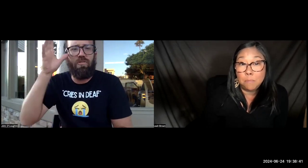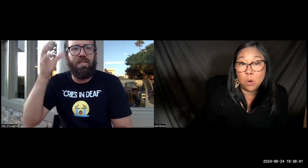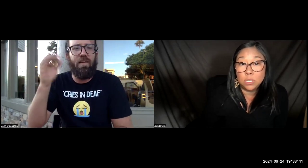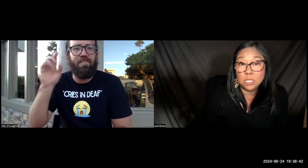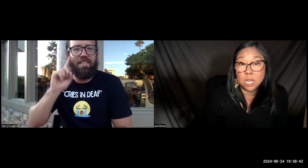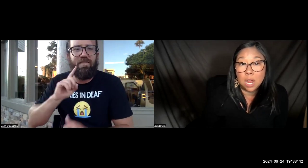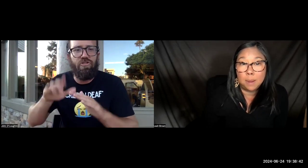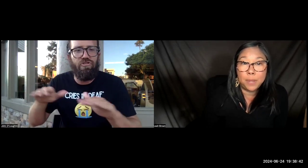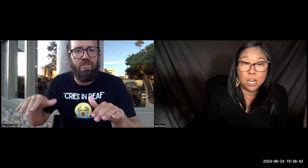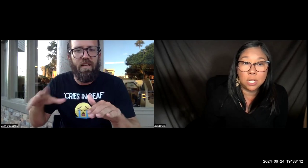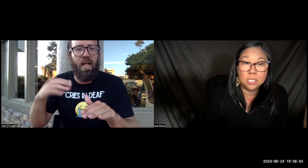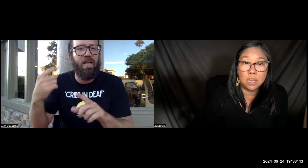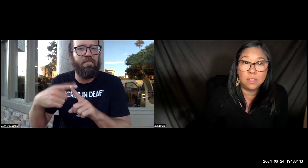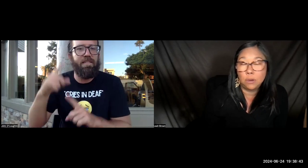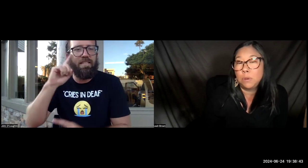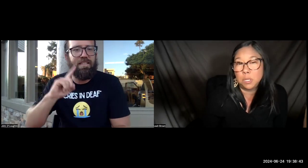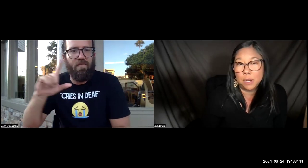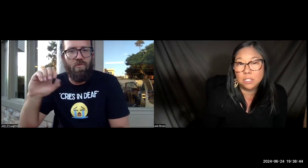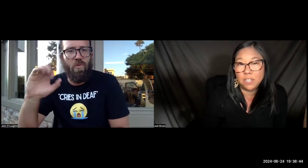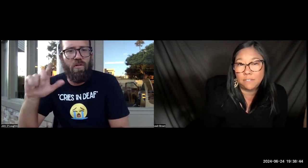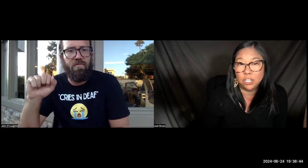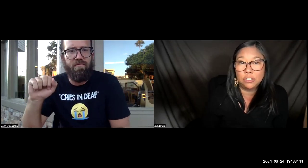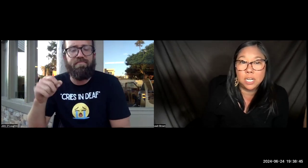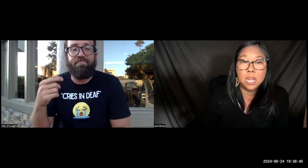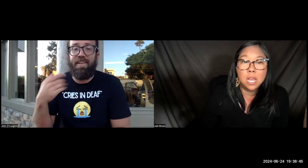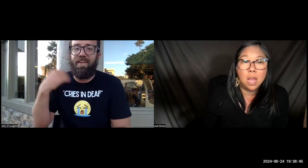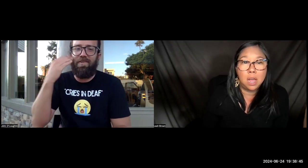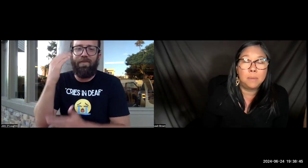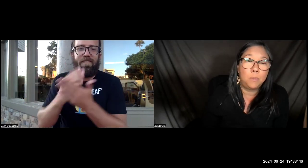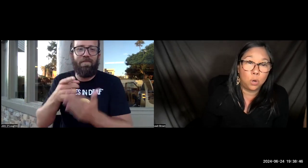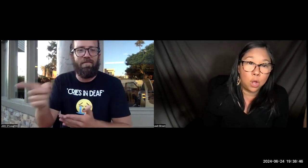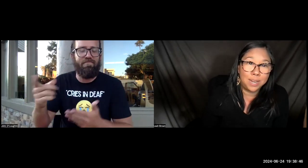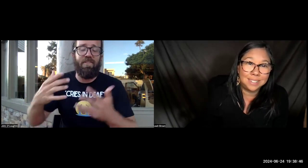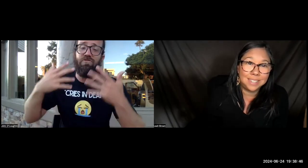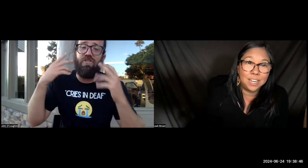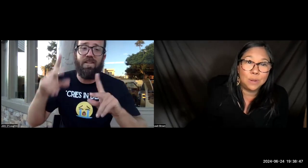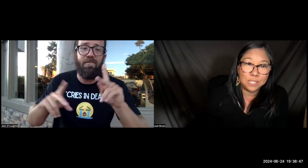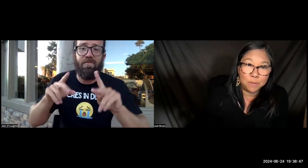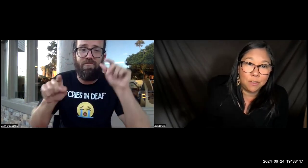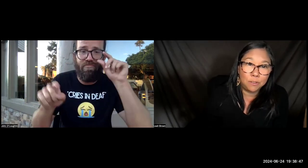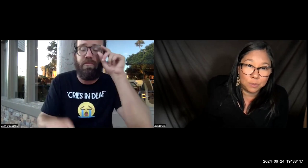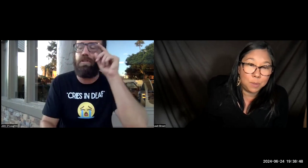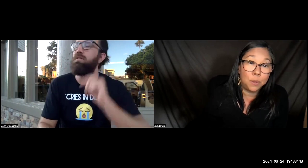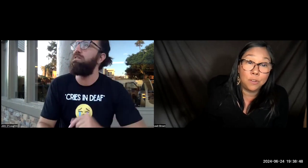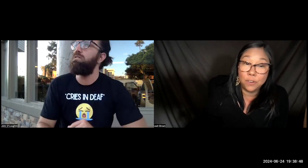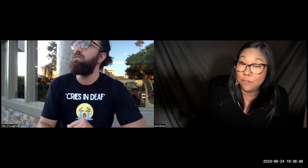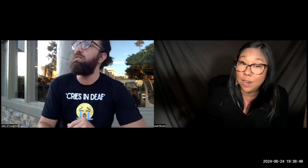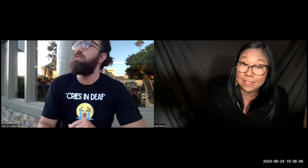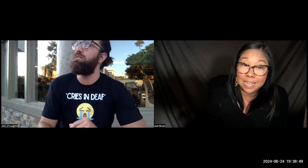Most, uh, parents, uh, they're mostly parents of deaf children, um, or CODAs. I know some of those people, they're very friendly.